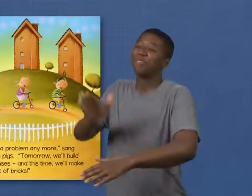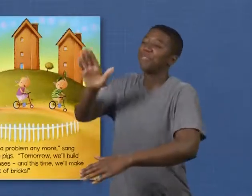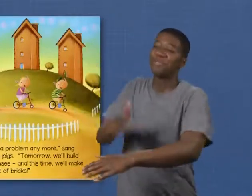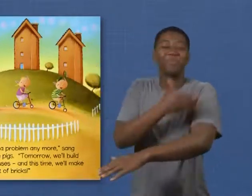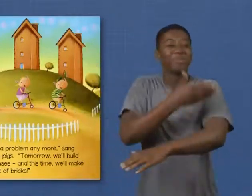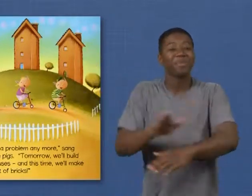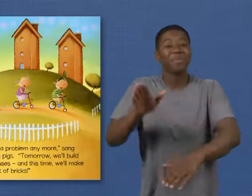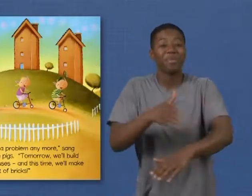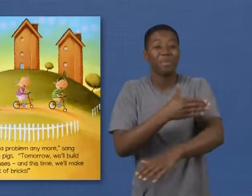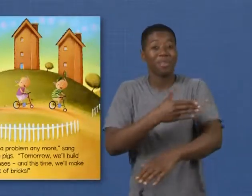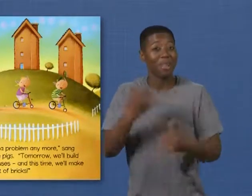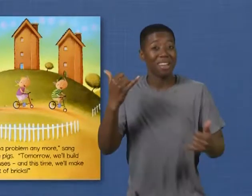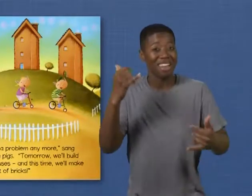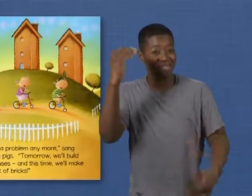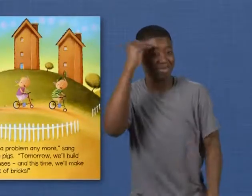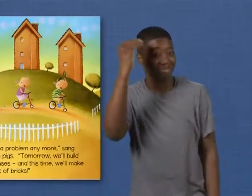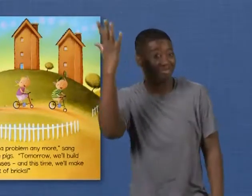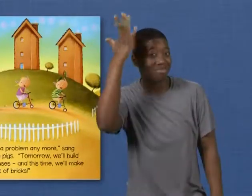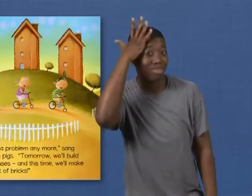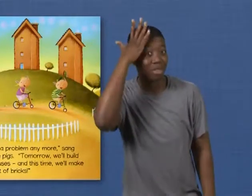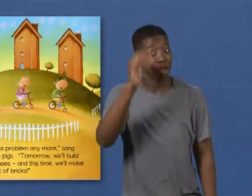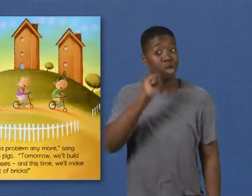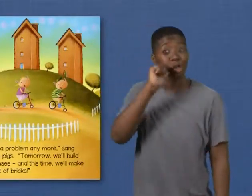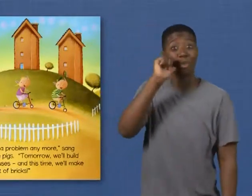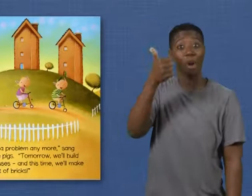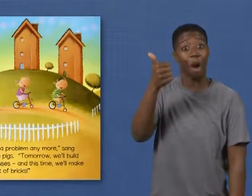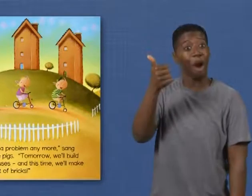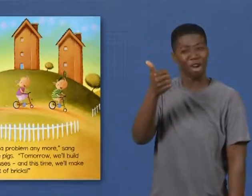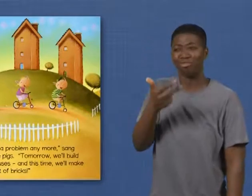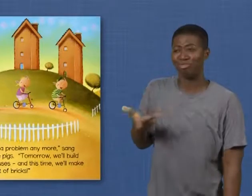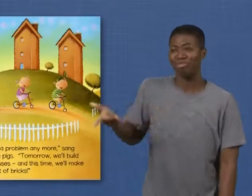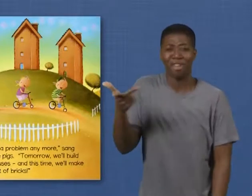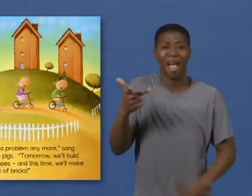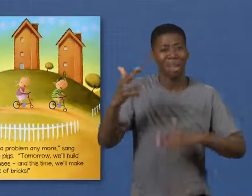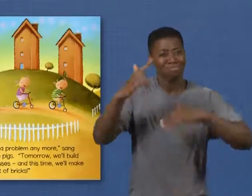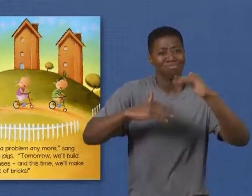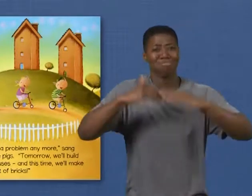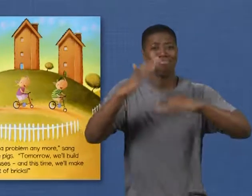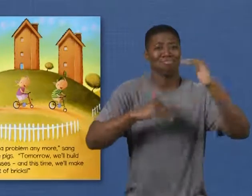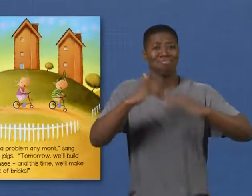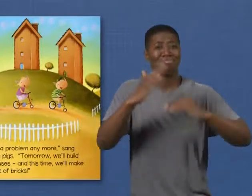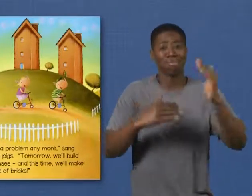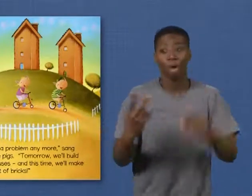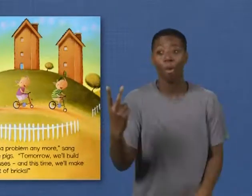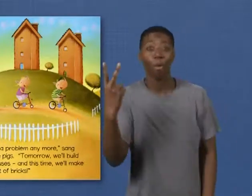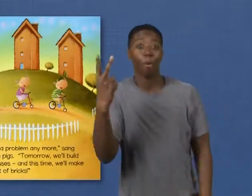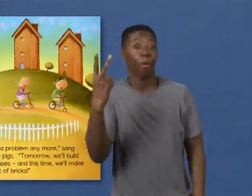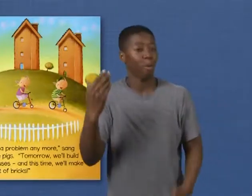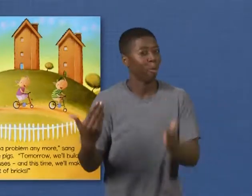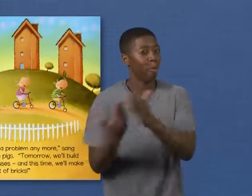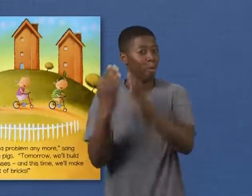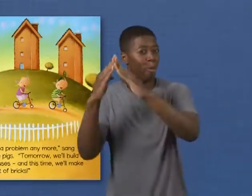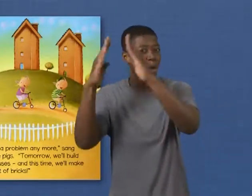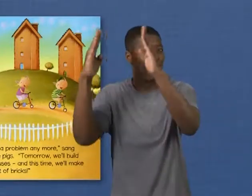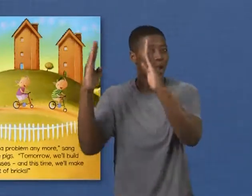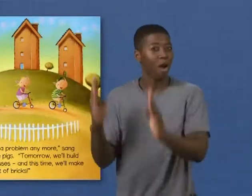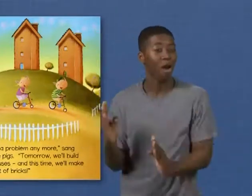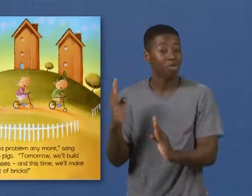pigs. Tomorrow we'll build two more houses and this time we'll make them both